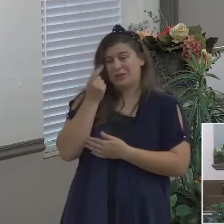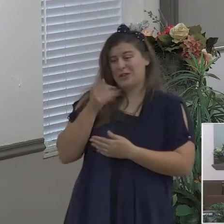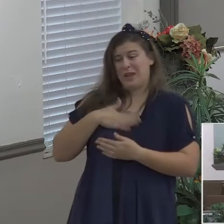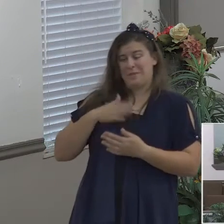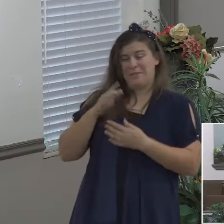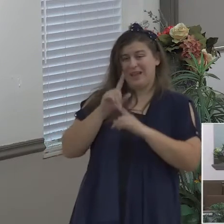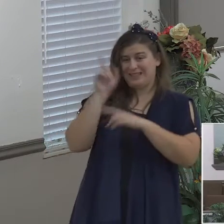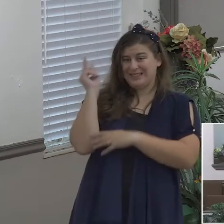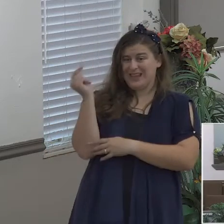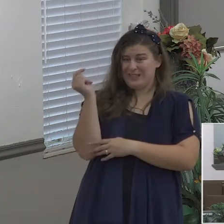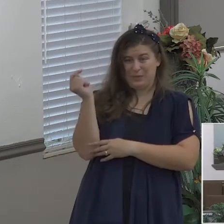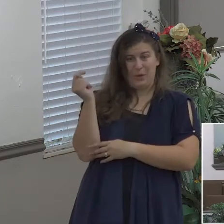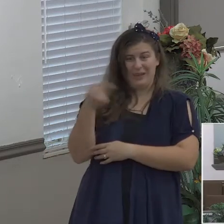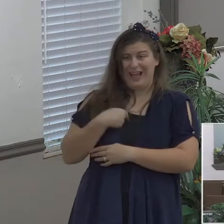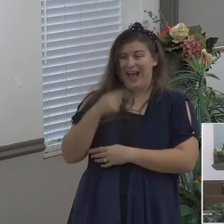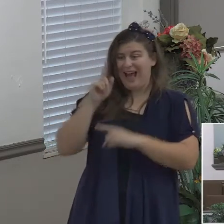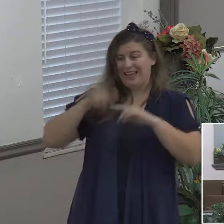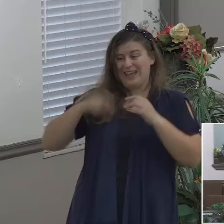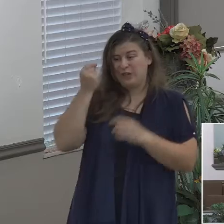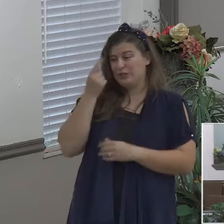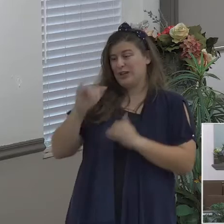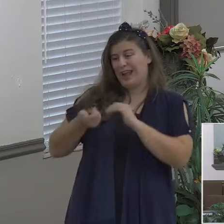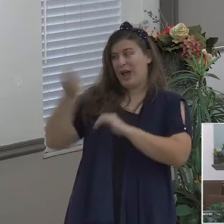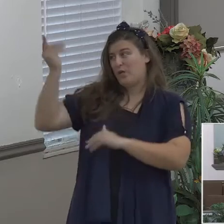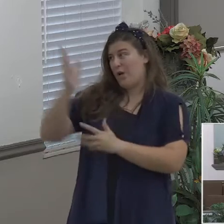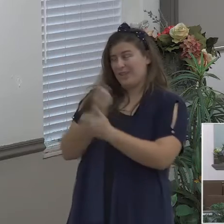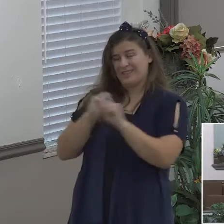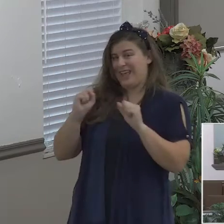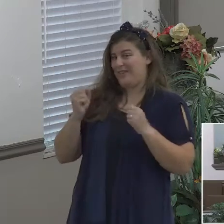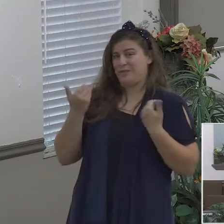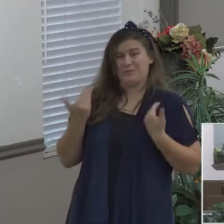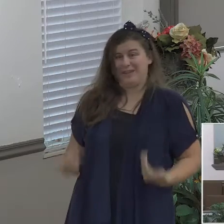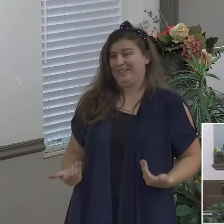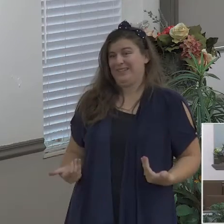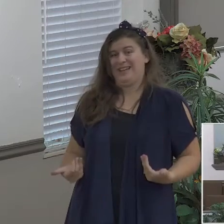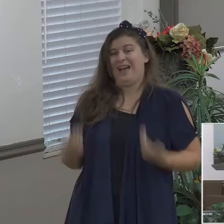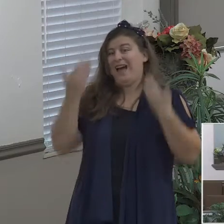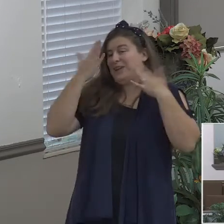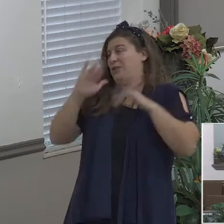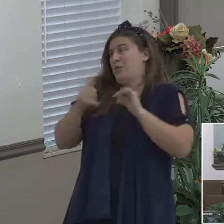I don't know how God did it all I know is God did it